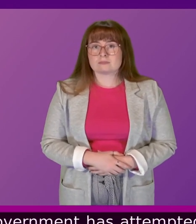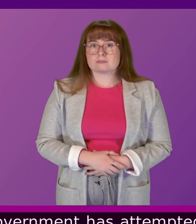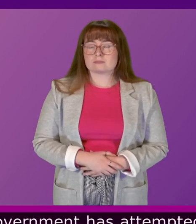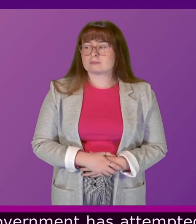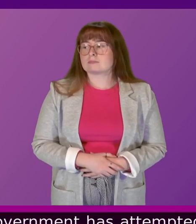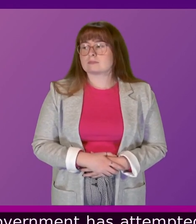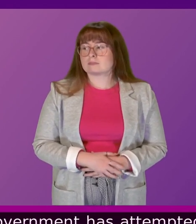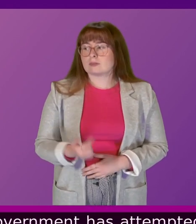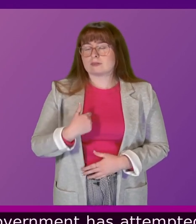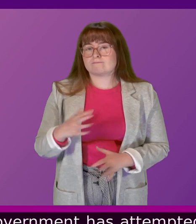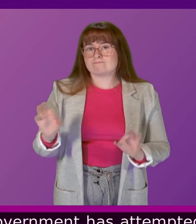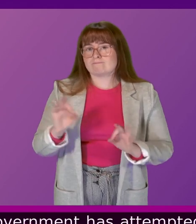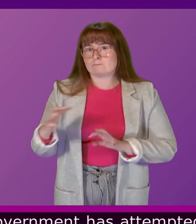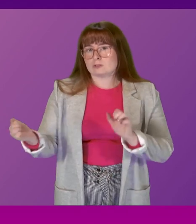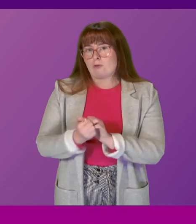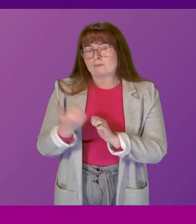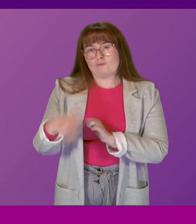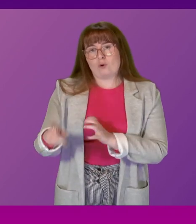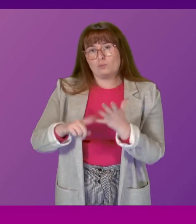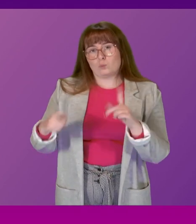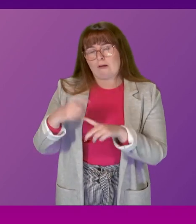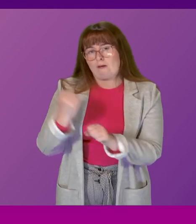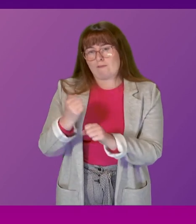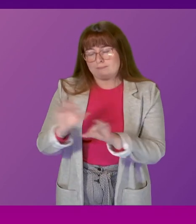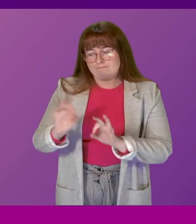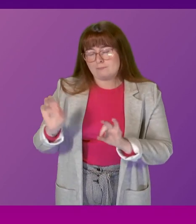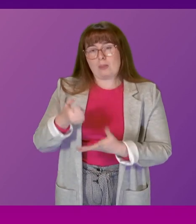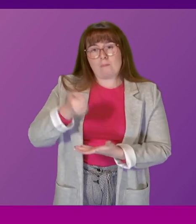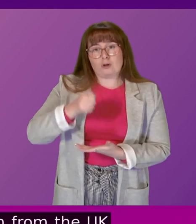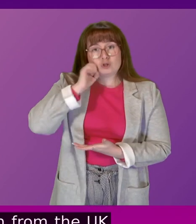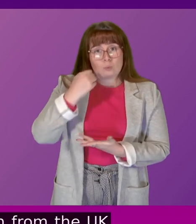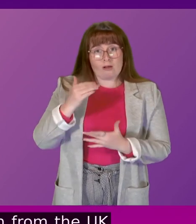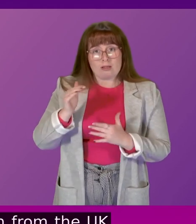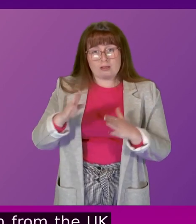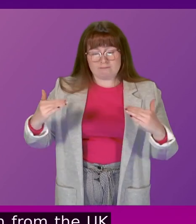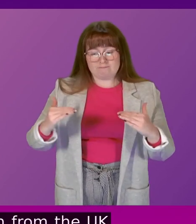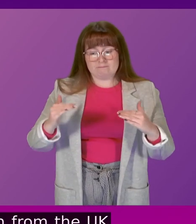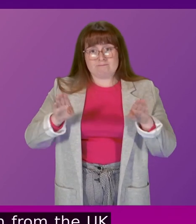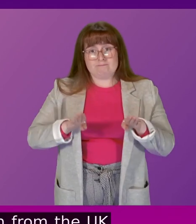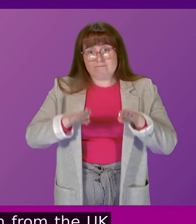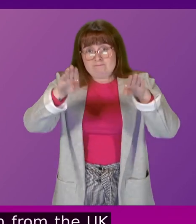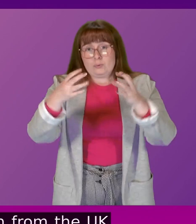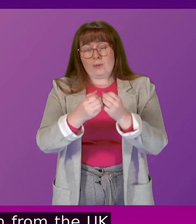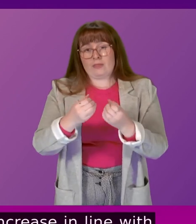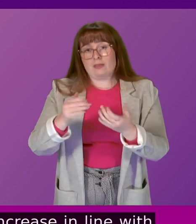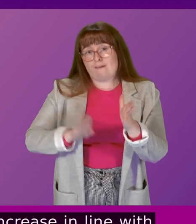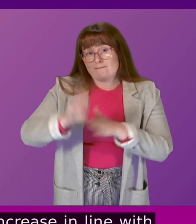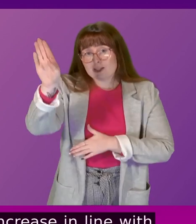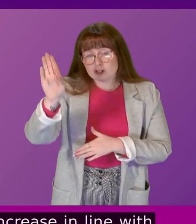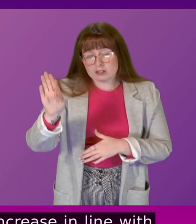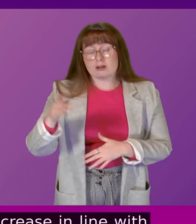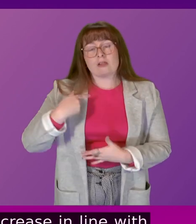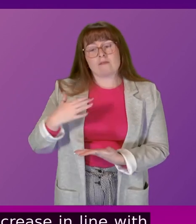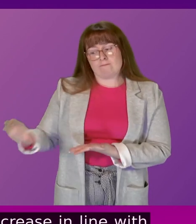So, we've had no confirmation from the UK Government. The budgets will increase in line with inflation. The funding that we have